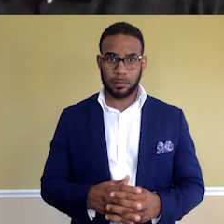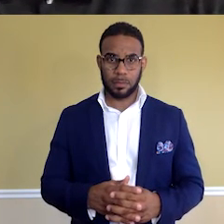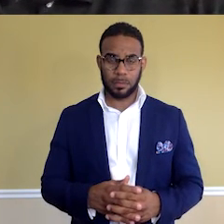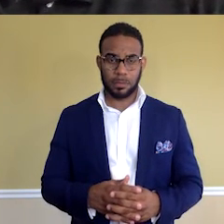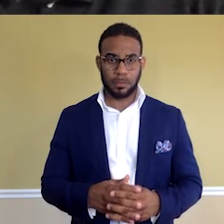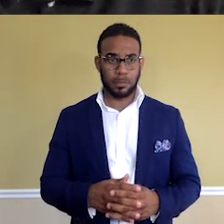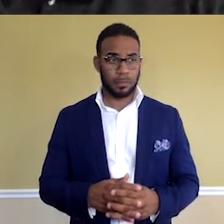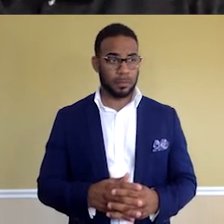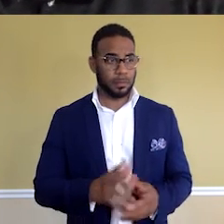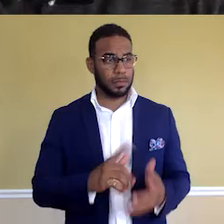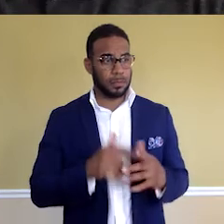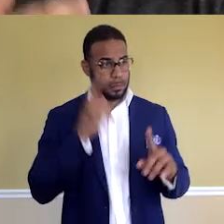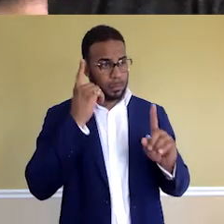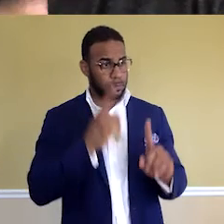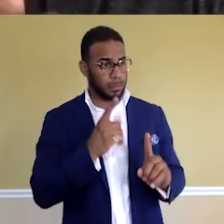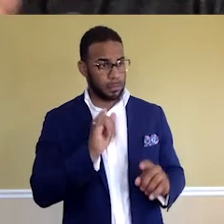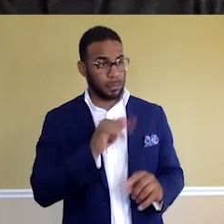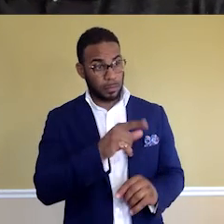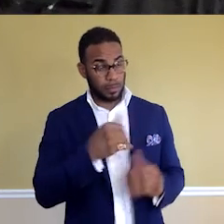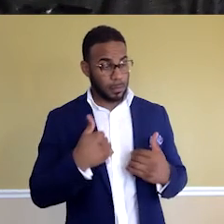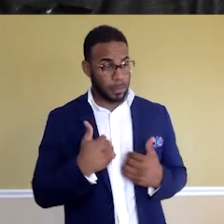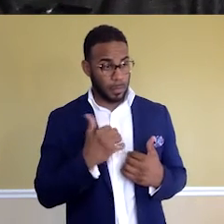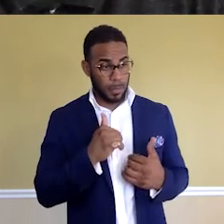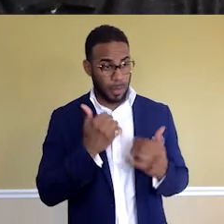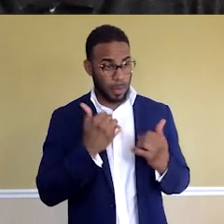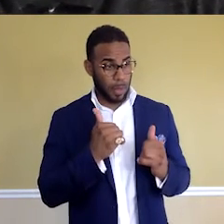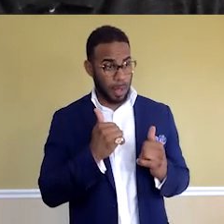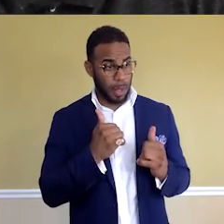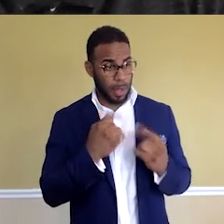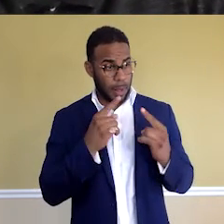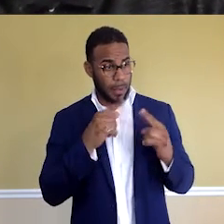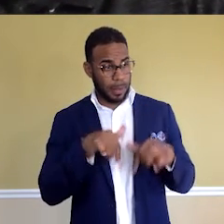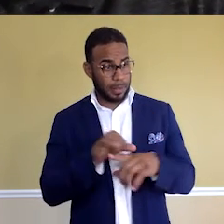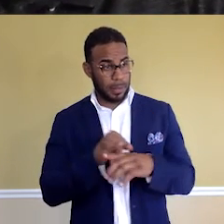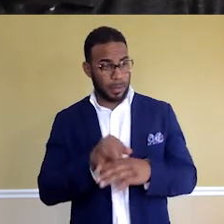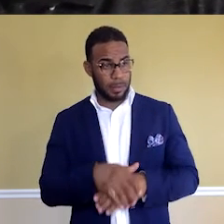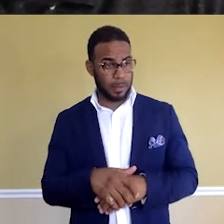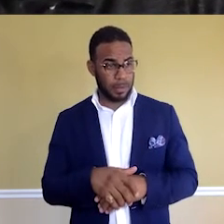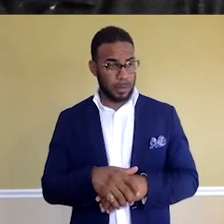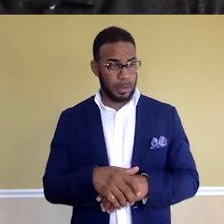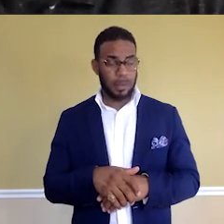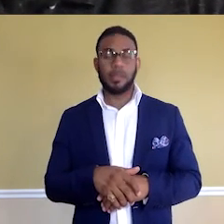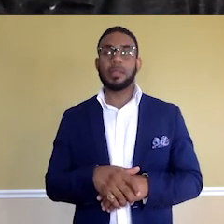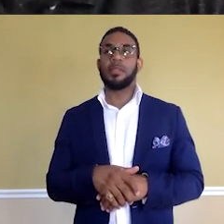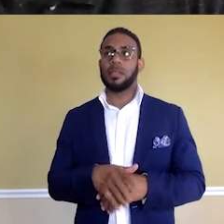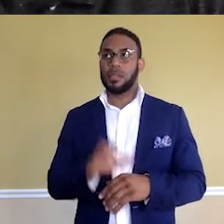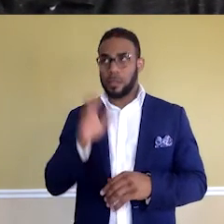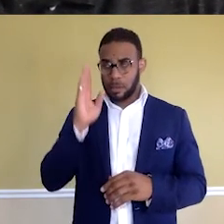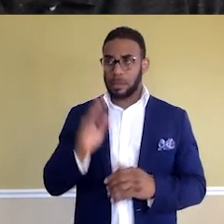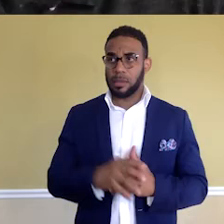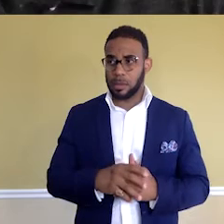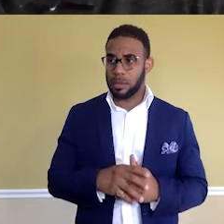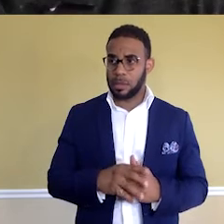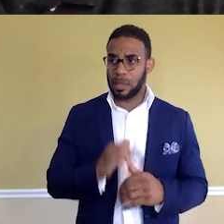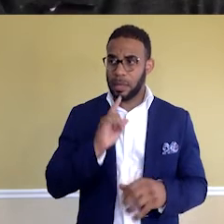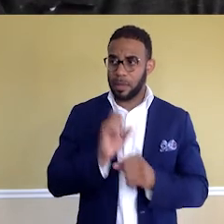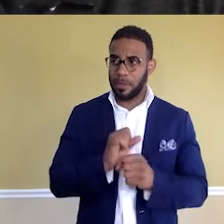goal that you have that you're trying to accomplish in this industry? You know, I definitely have an individual